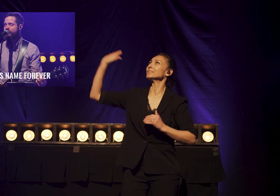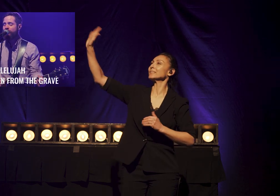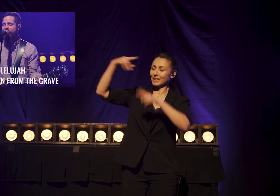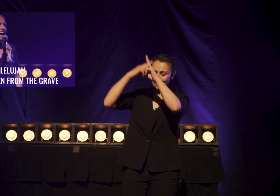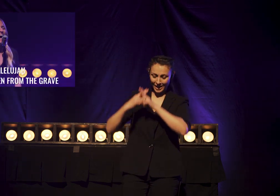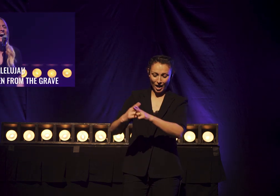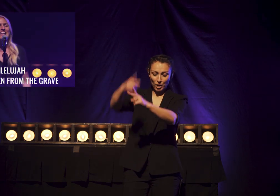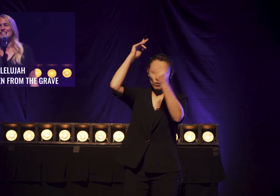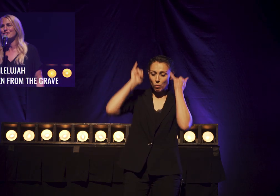Hallelujah